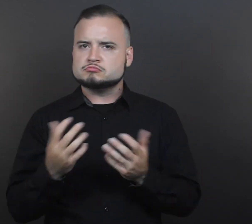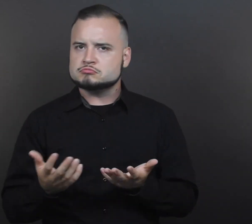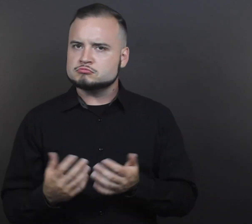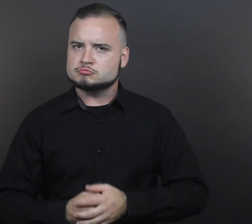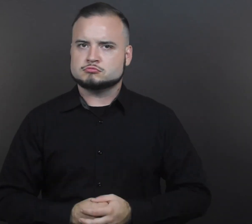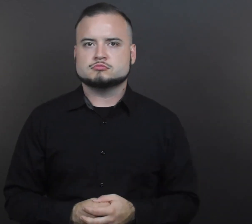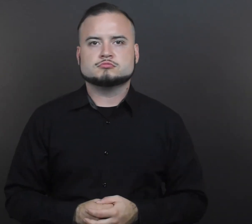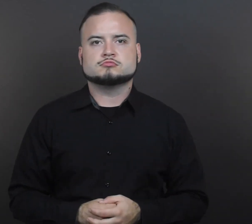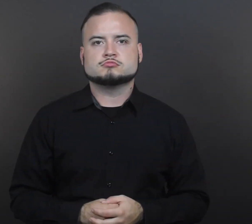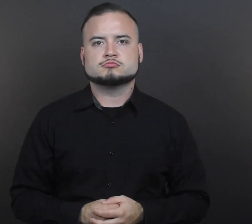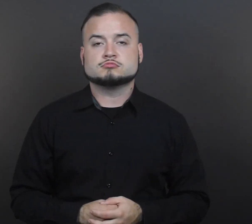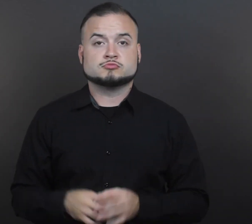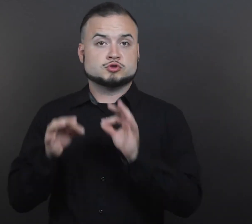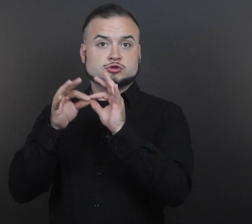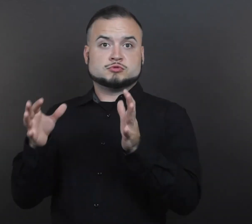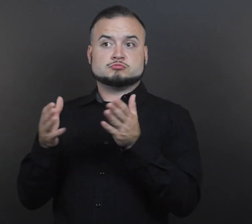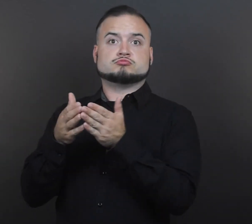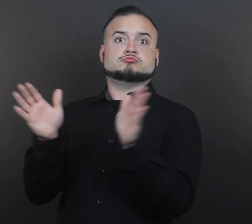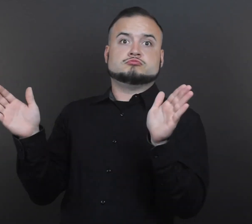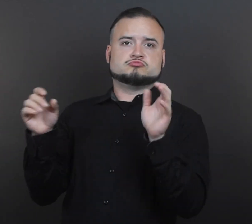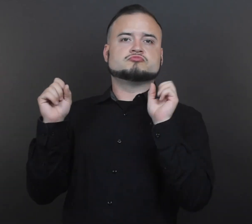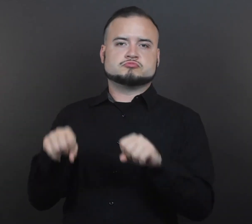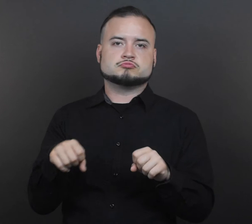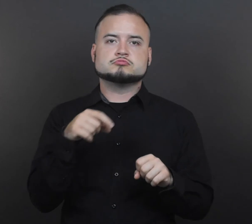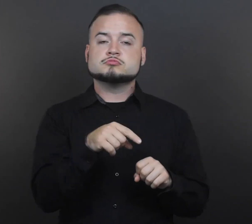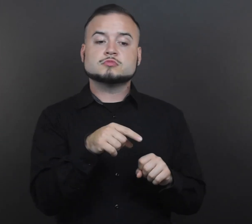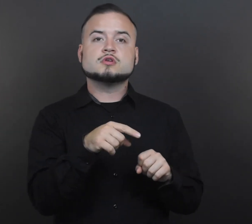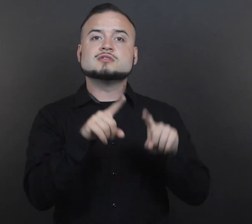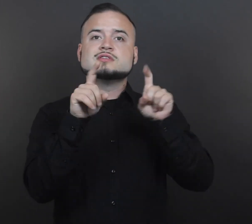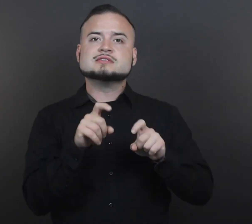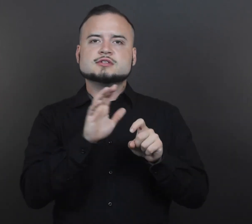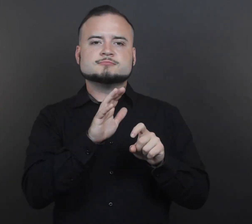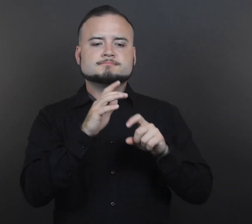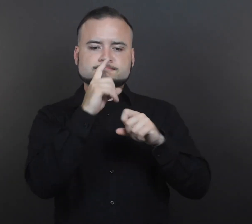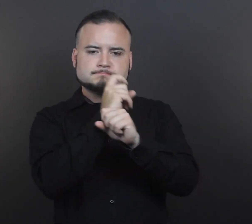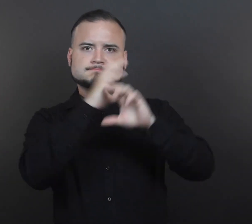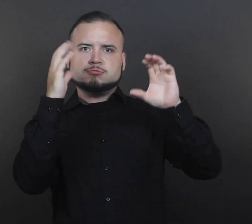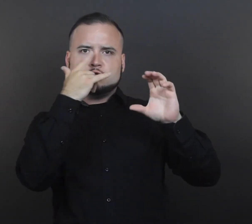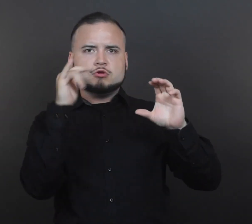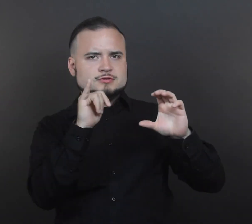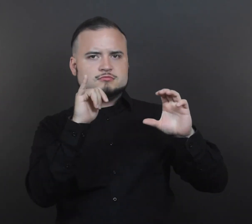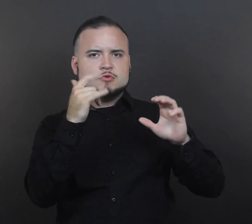interpreter can sign test logistics, directions, and practice items